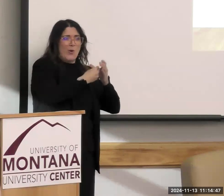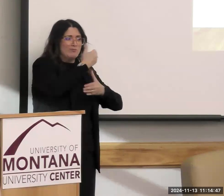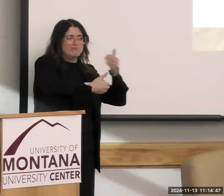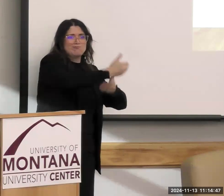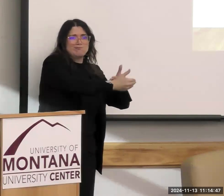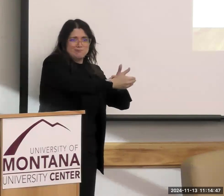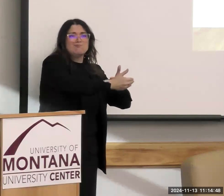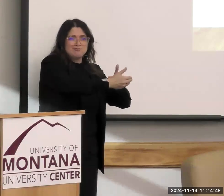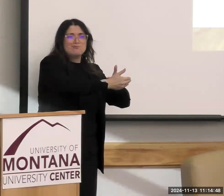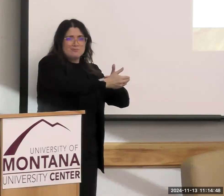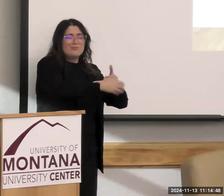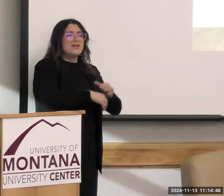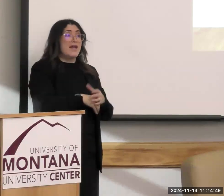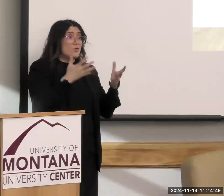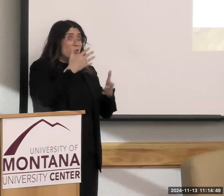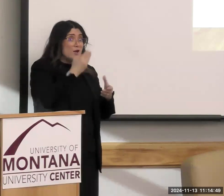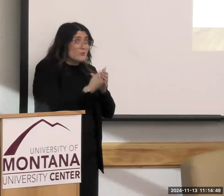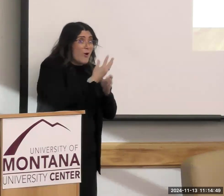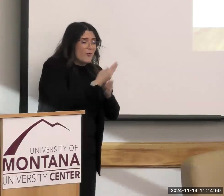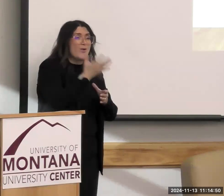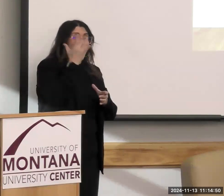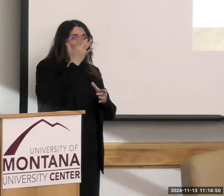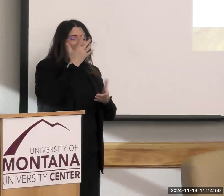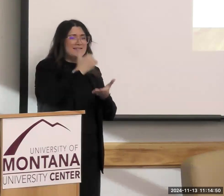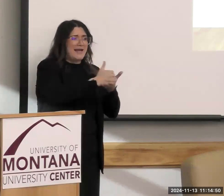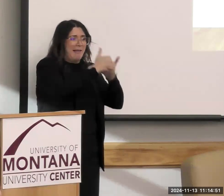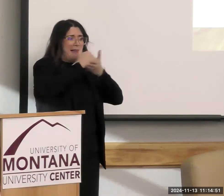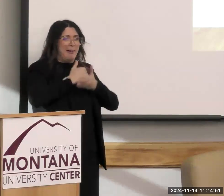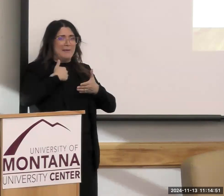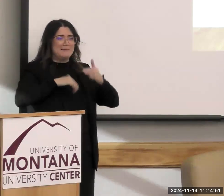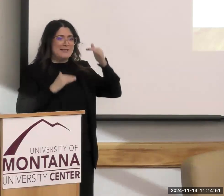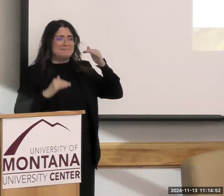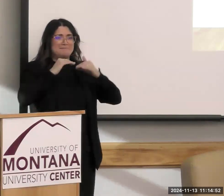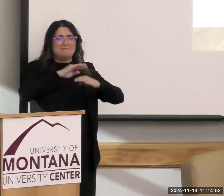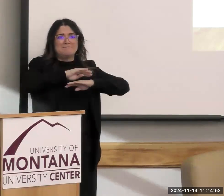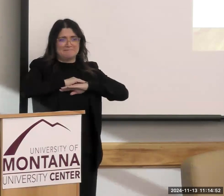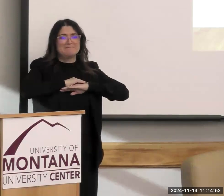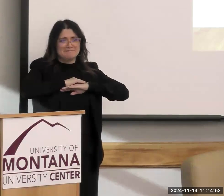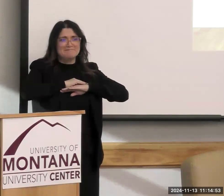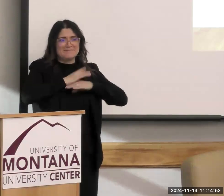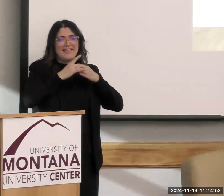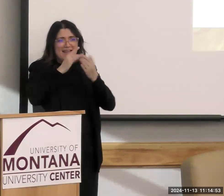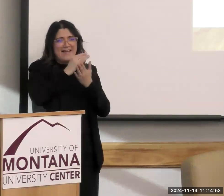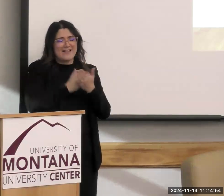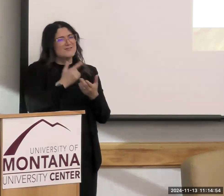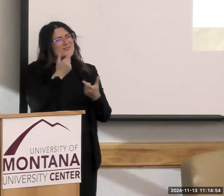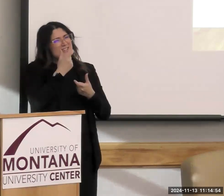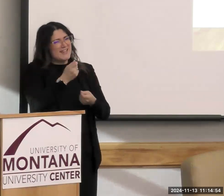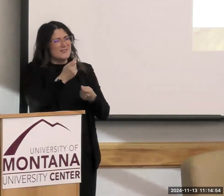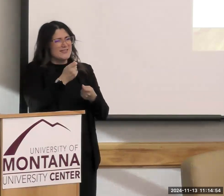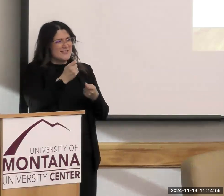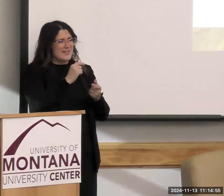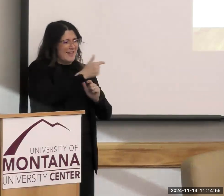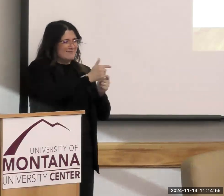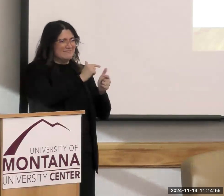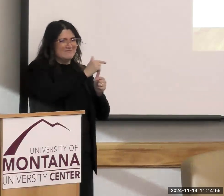they were growing, to be able to help us meet the dietary guidelines. So it's interesting that it comes full circle. But that,